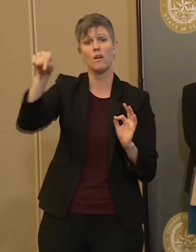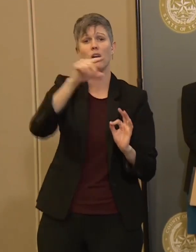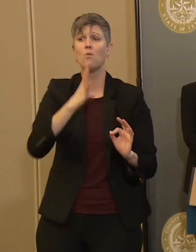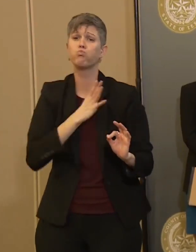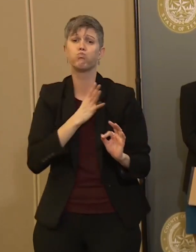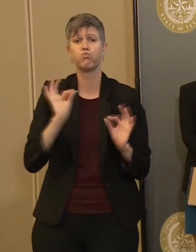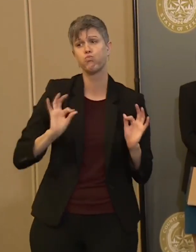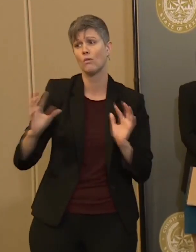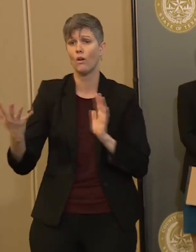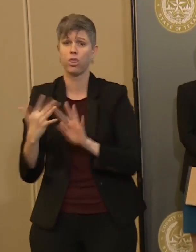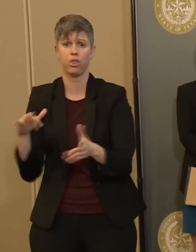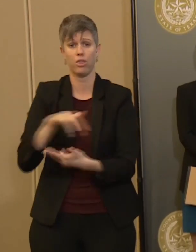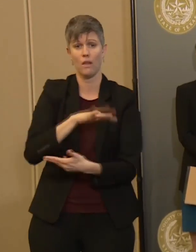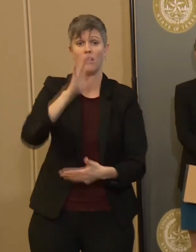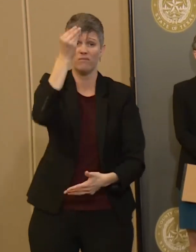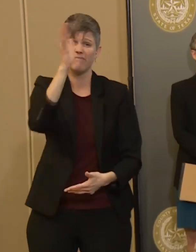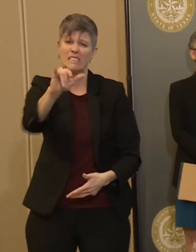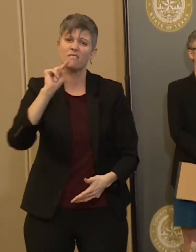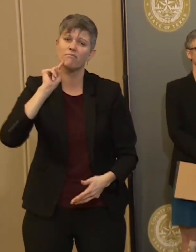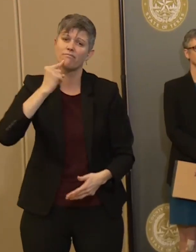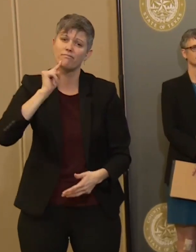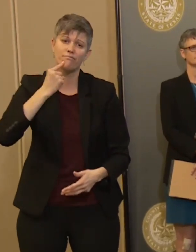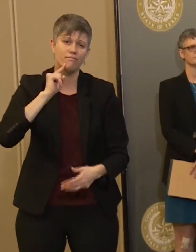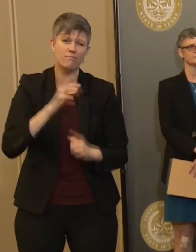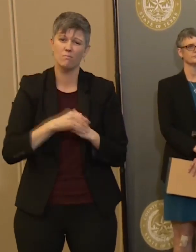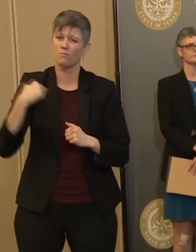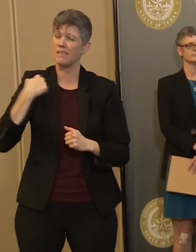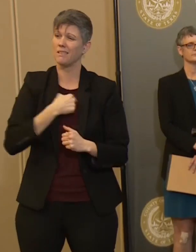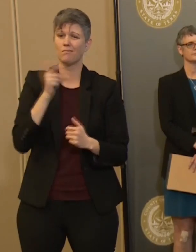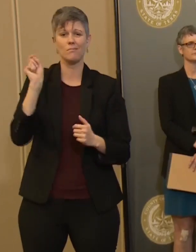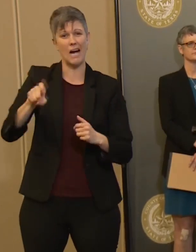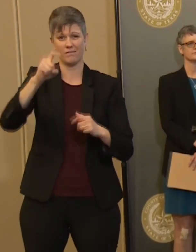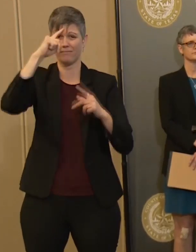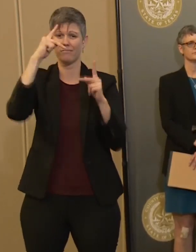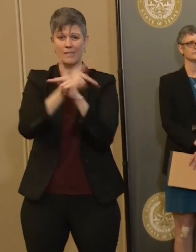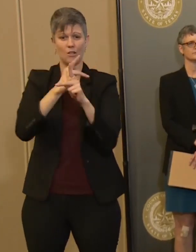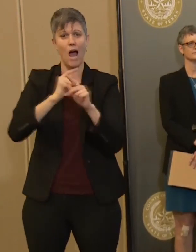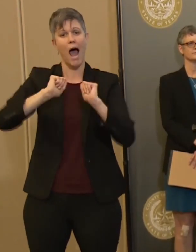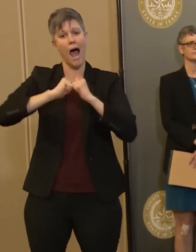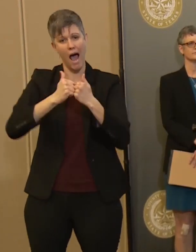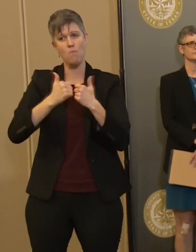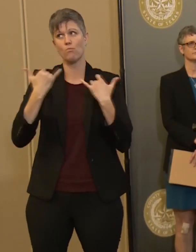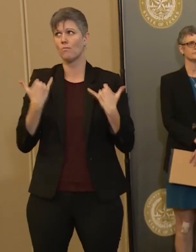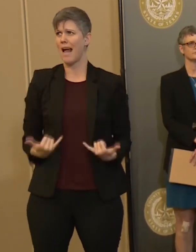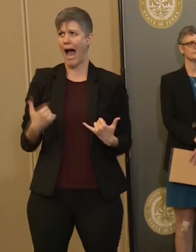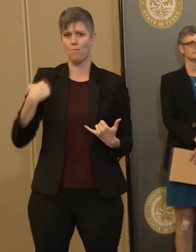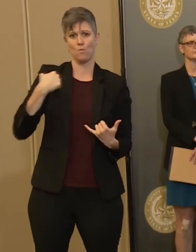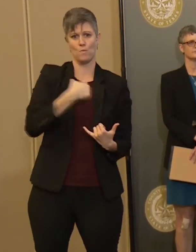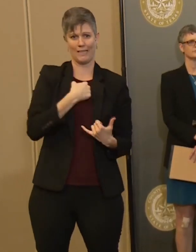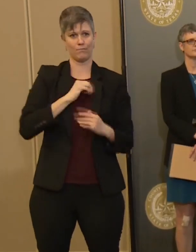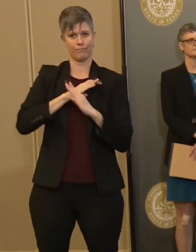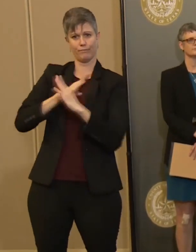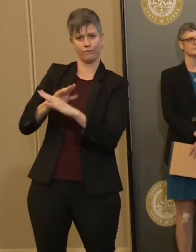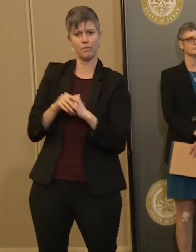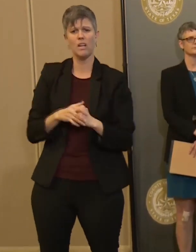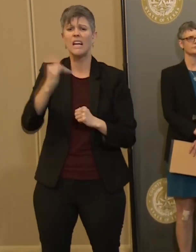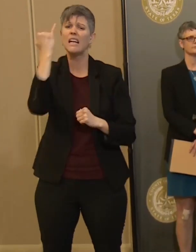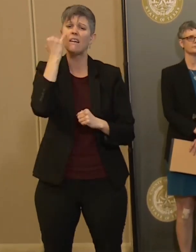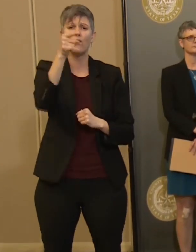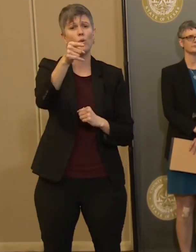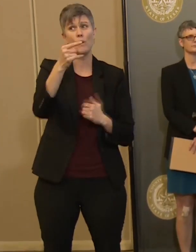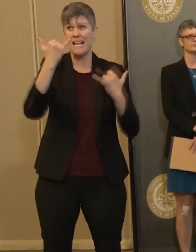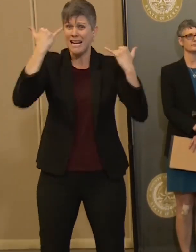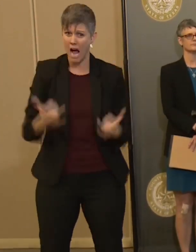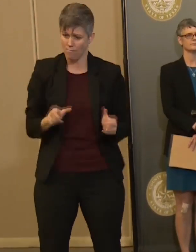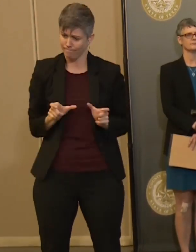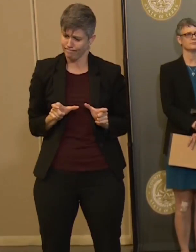need to, that we don't do the things that we can do right now. We don't take advantage of this. We don't window of opportunity